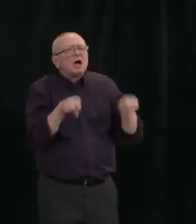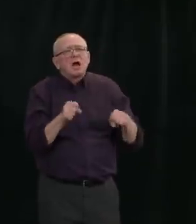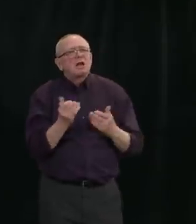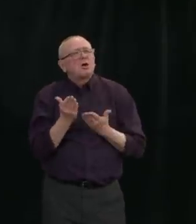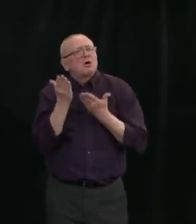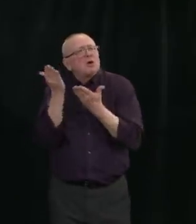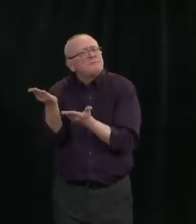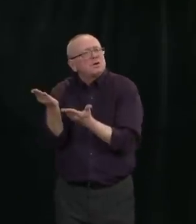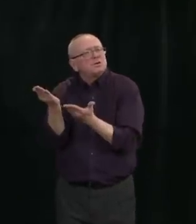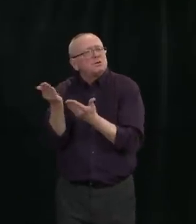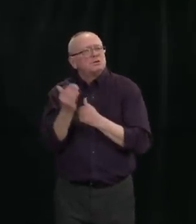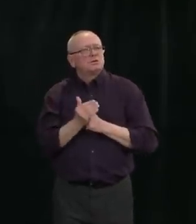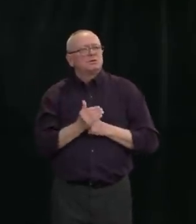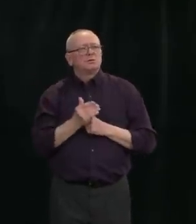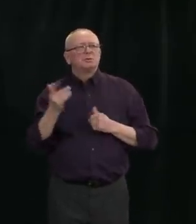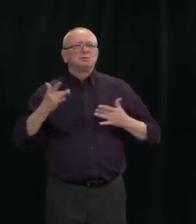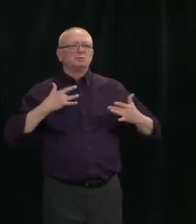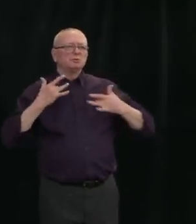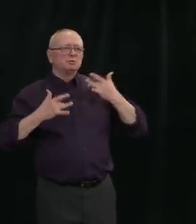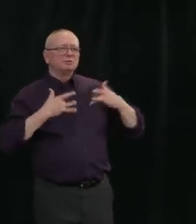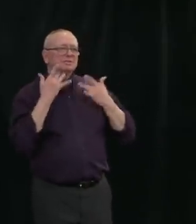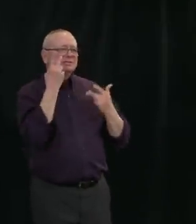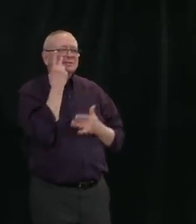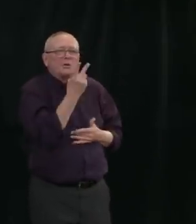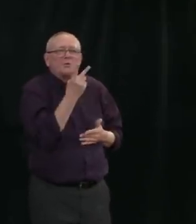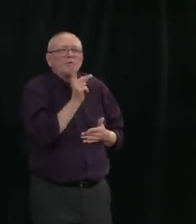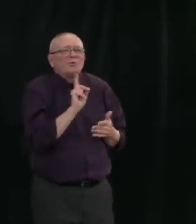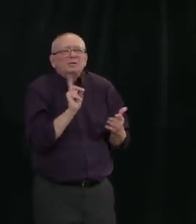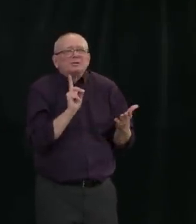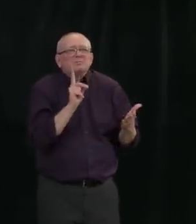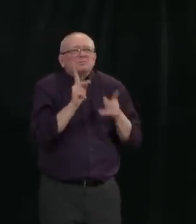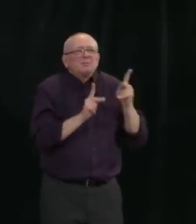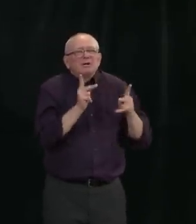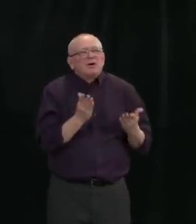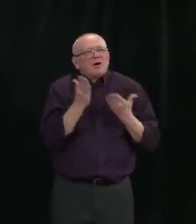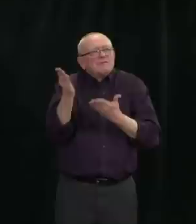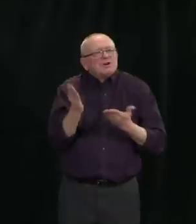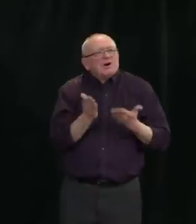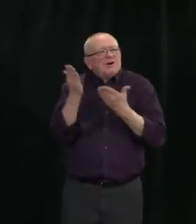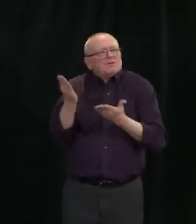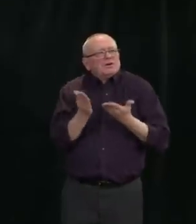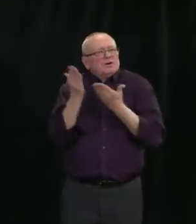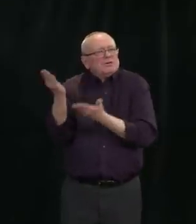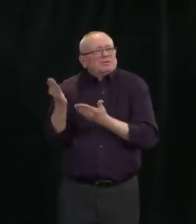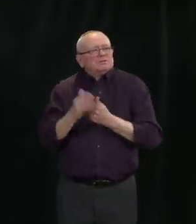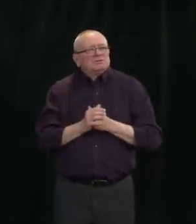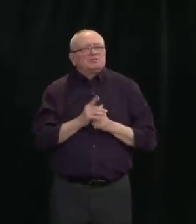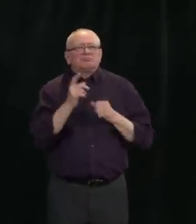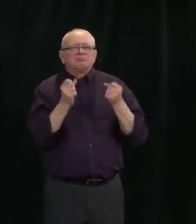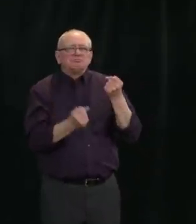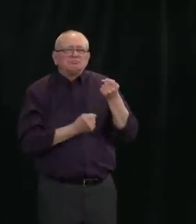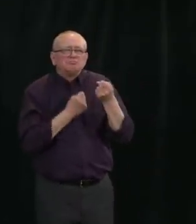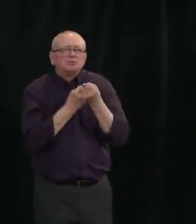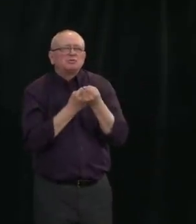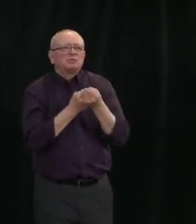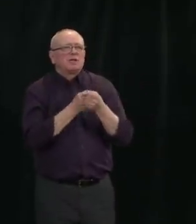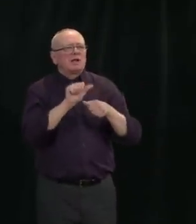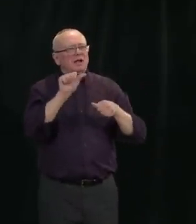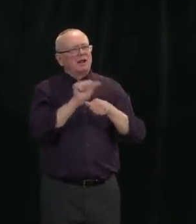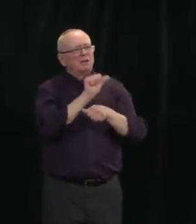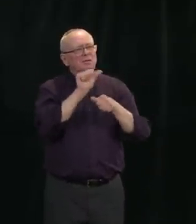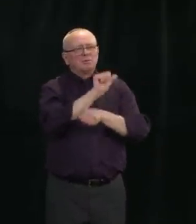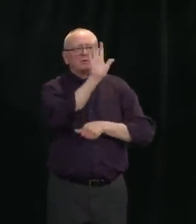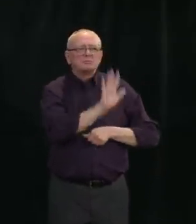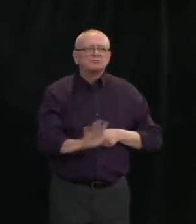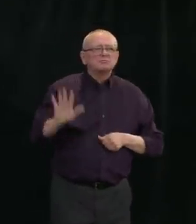pour in for the good of our province and our people. This will help us meet the